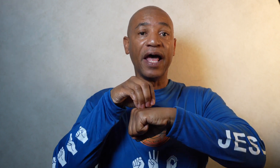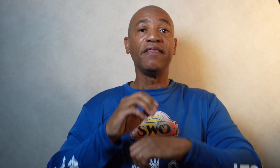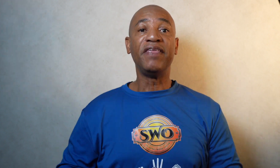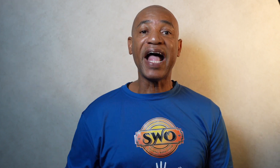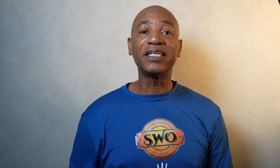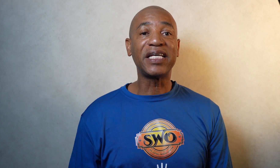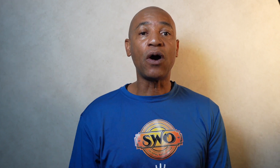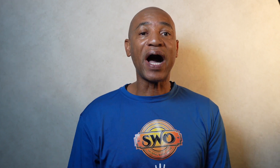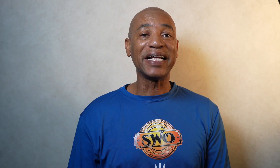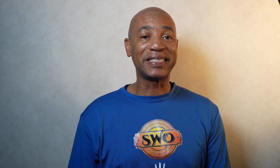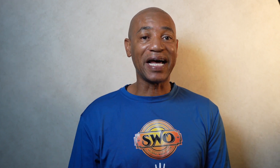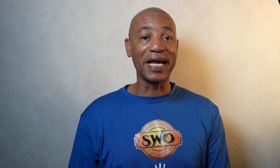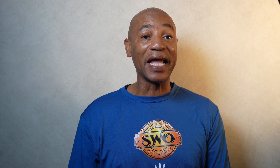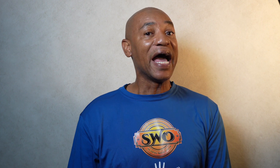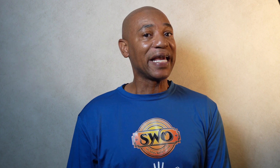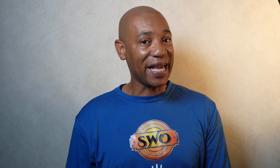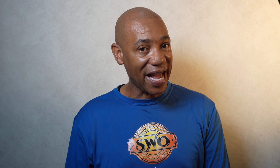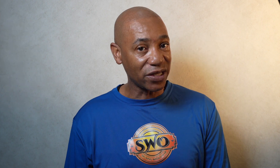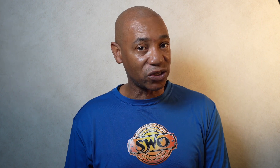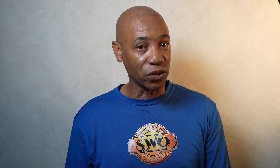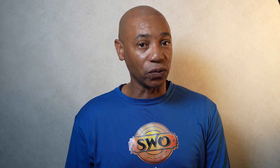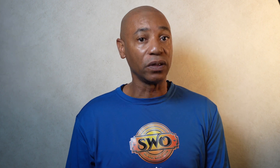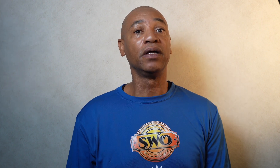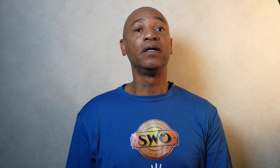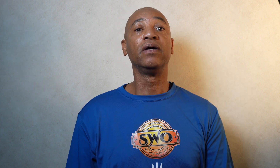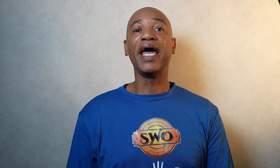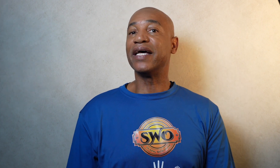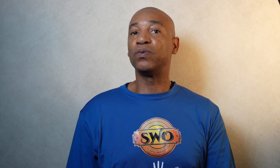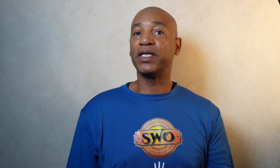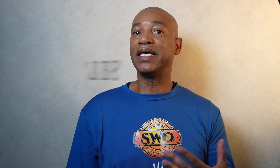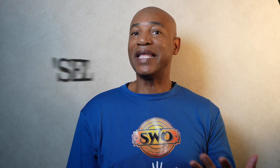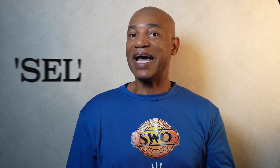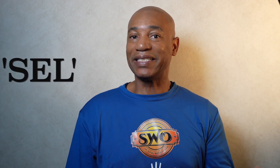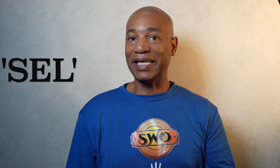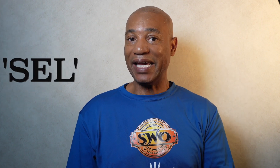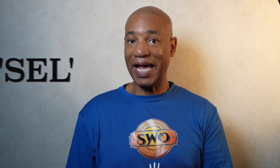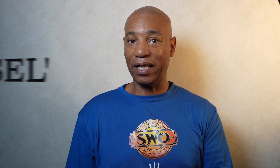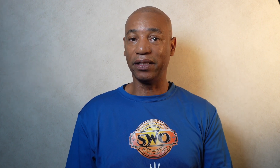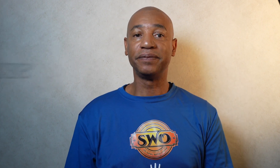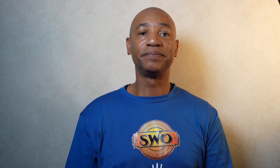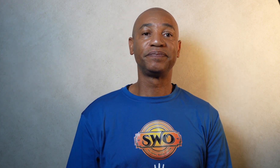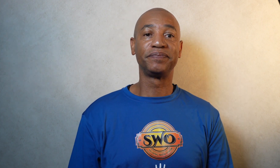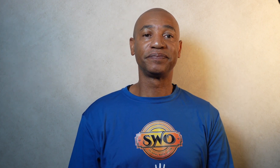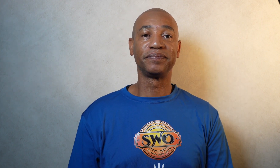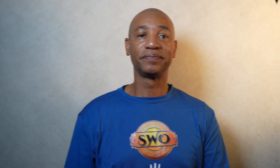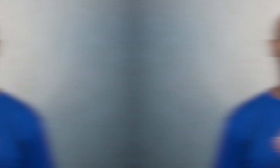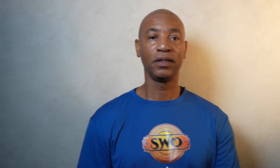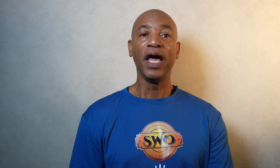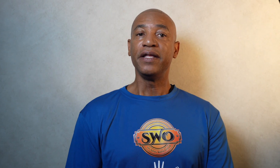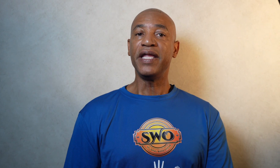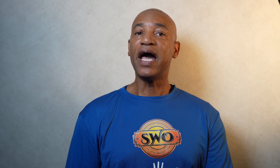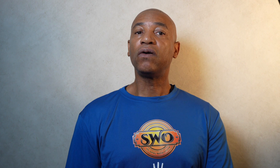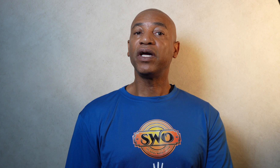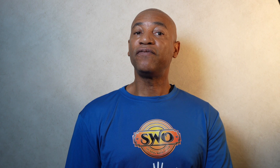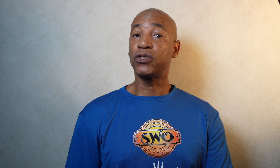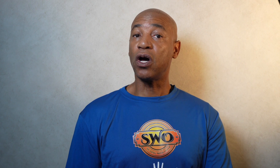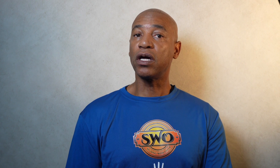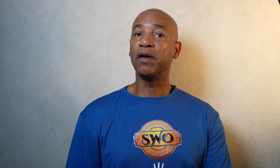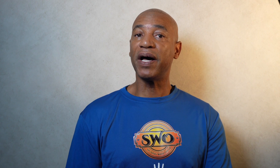That is how I sign counsel as with an s-e-l. Now if you're talking about